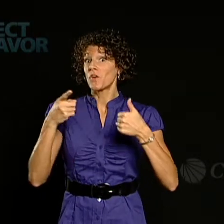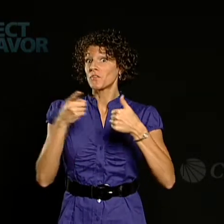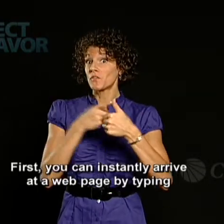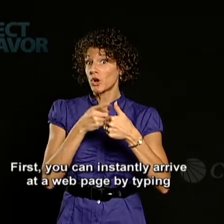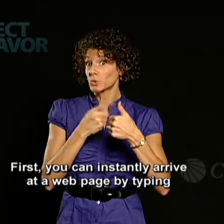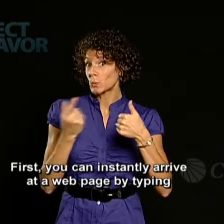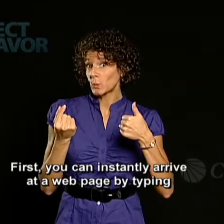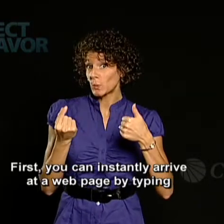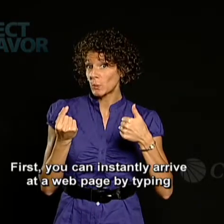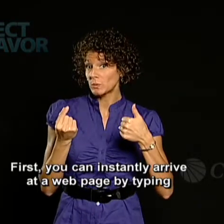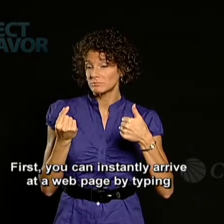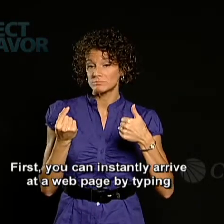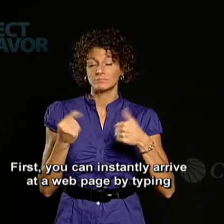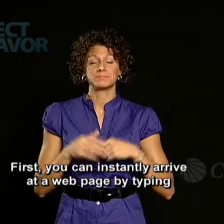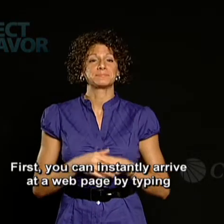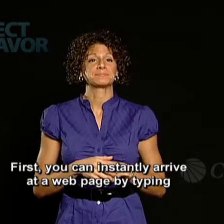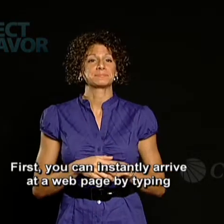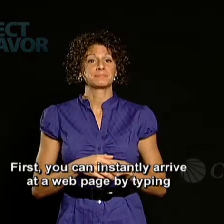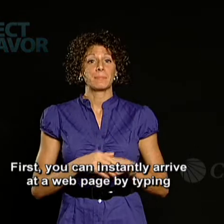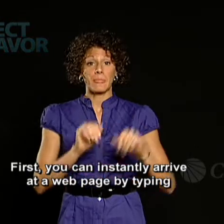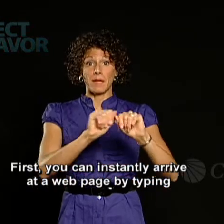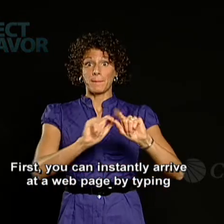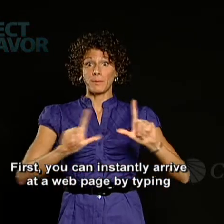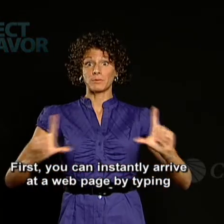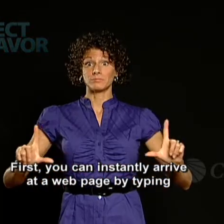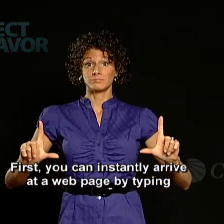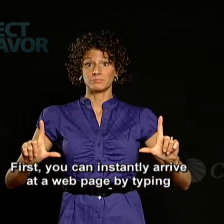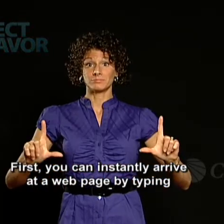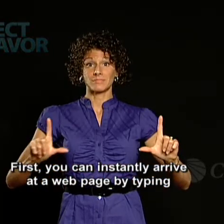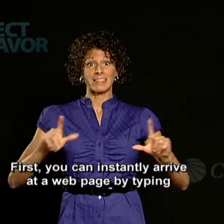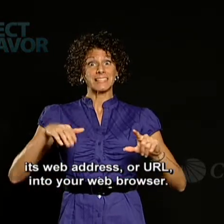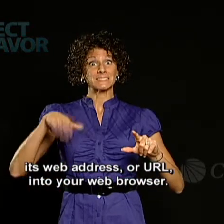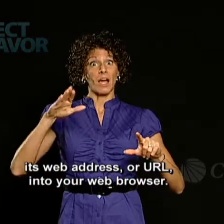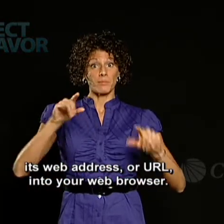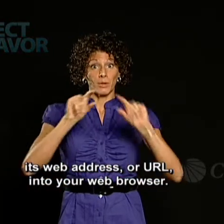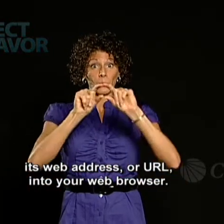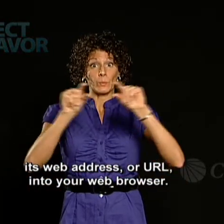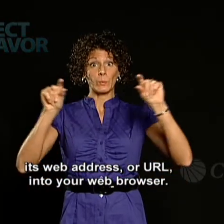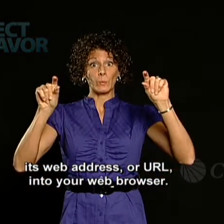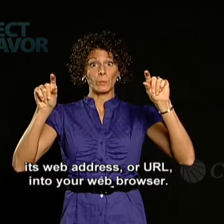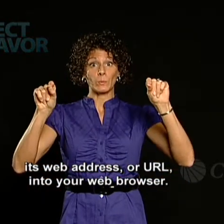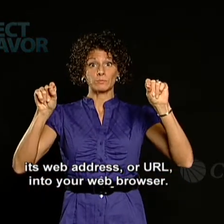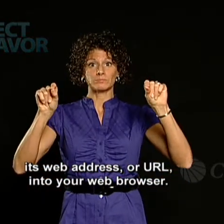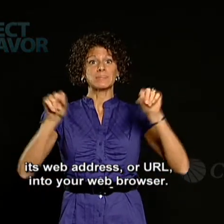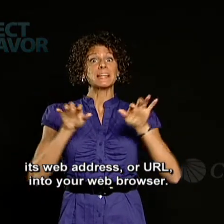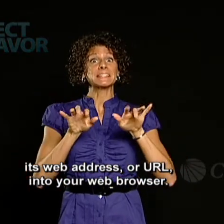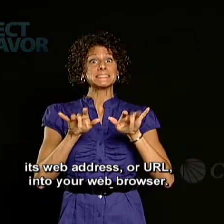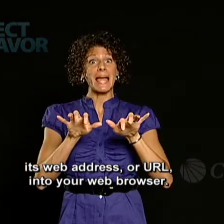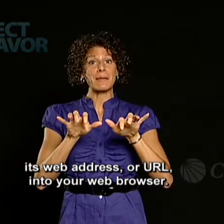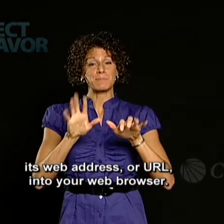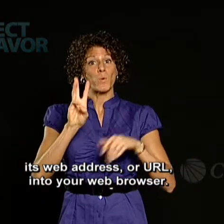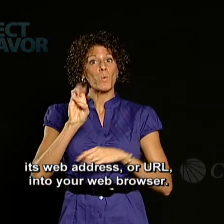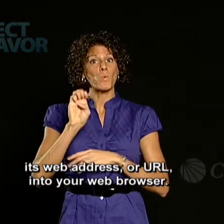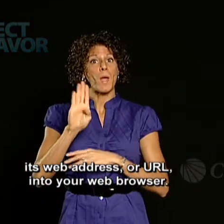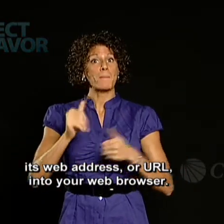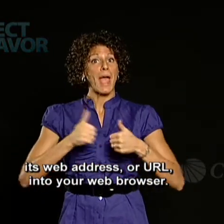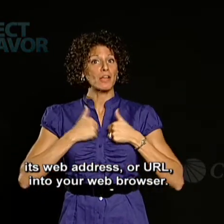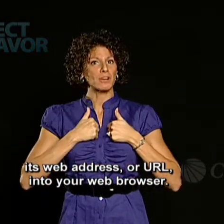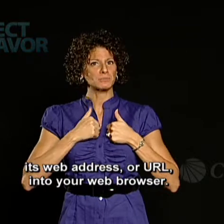First, you can instantly arrive at a web page by typing its web address, or URL, into